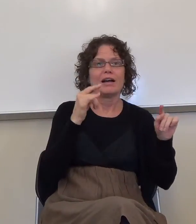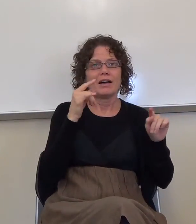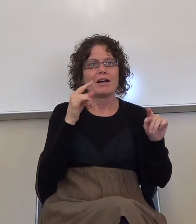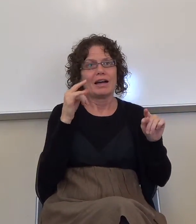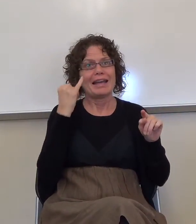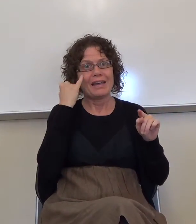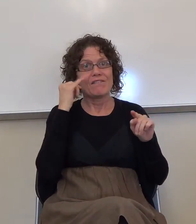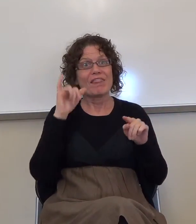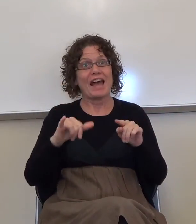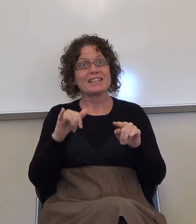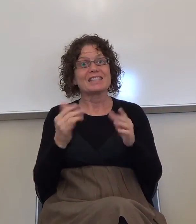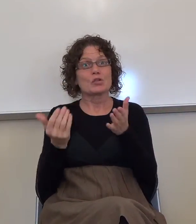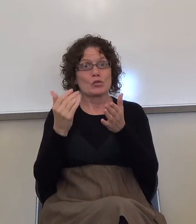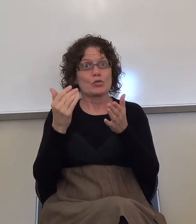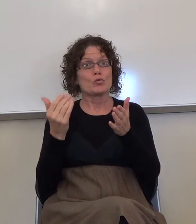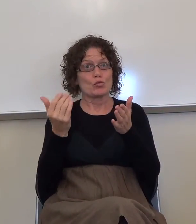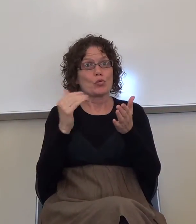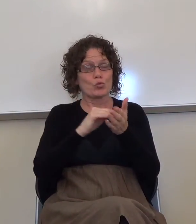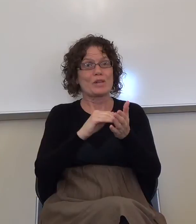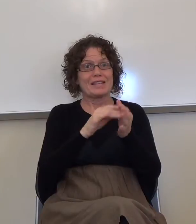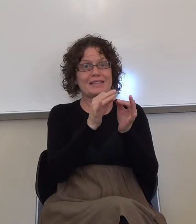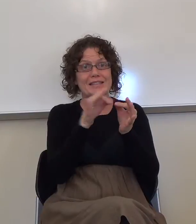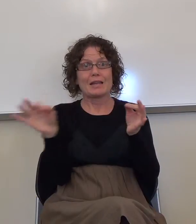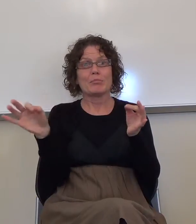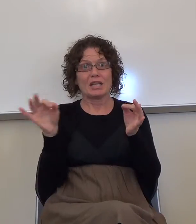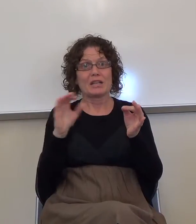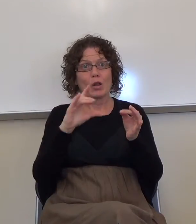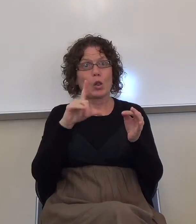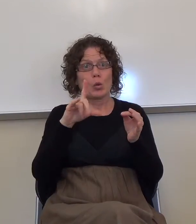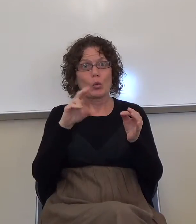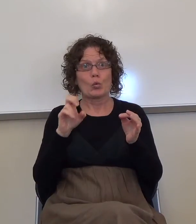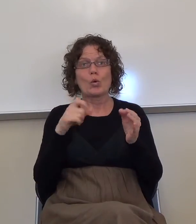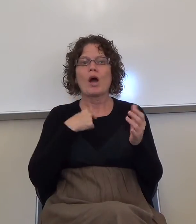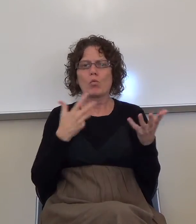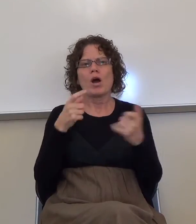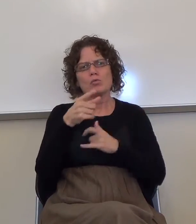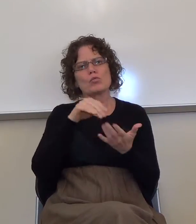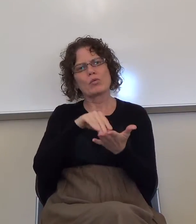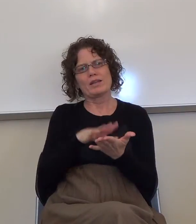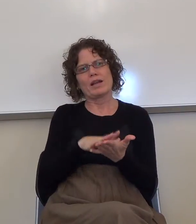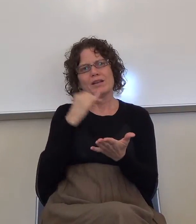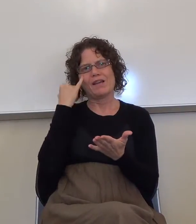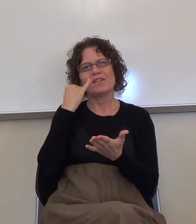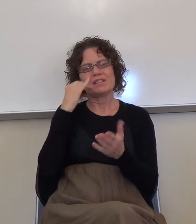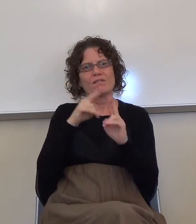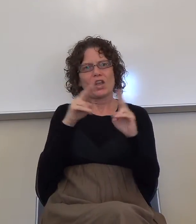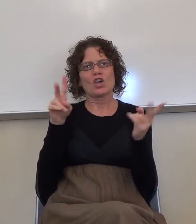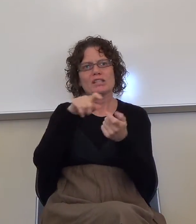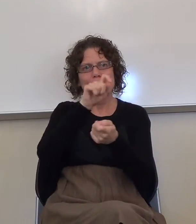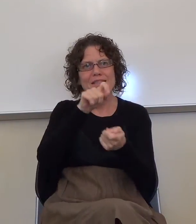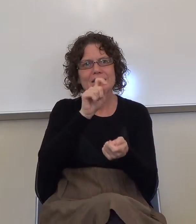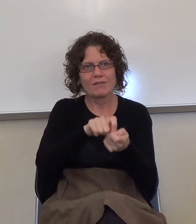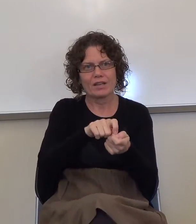If it's that specific. Okay. They also use